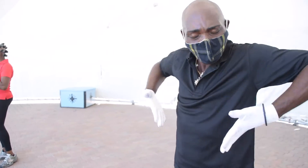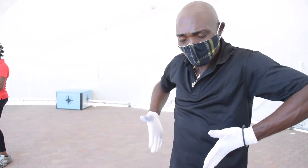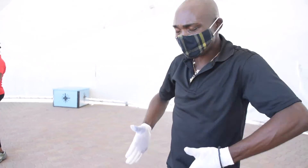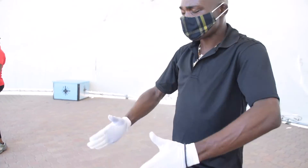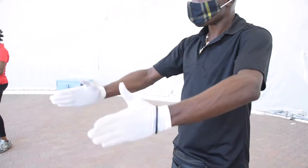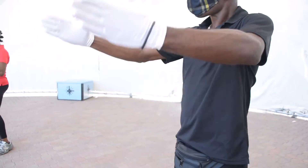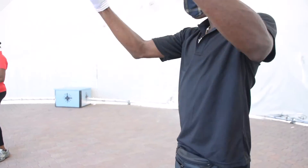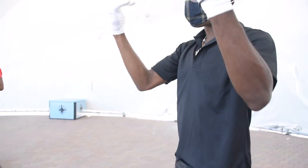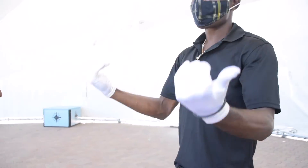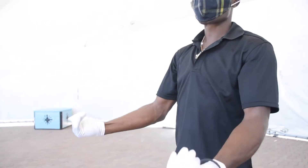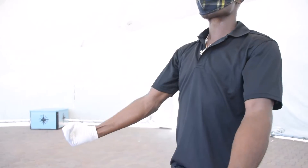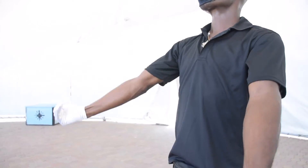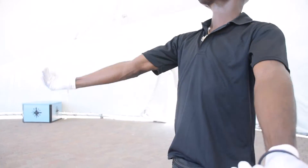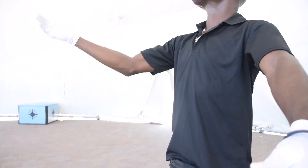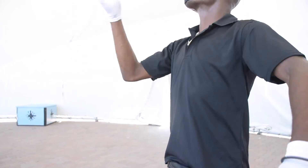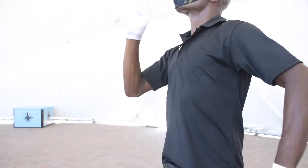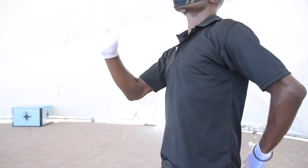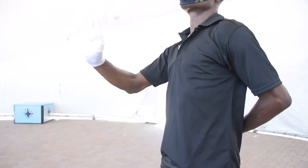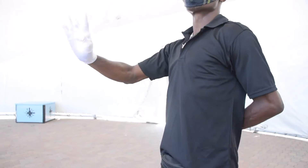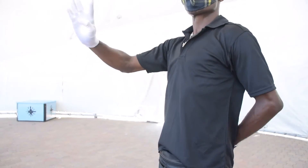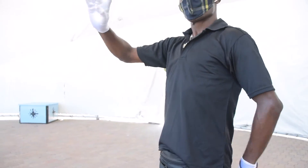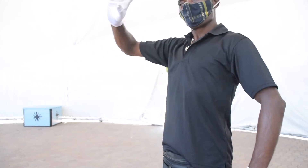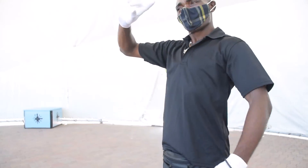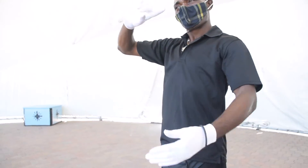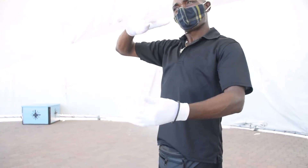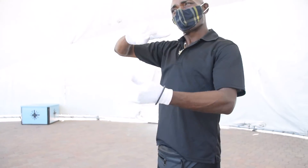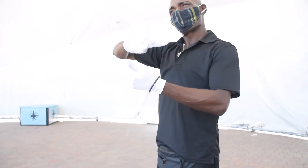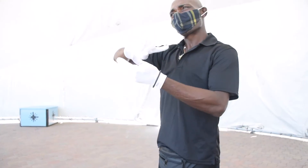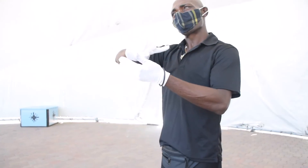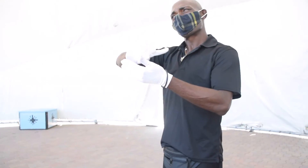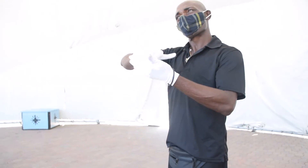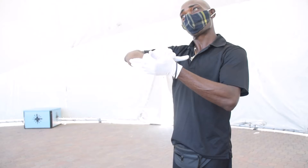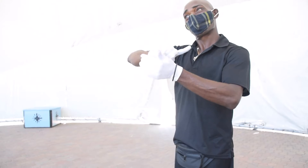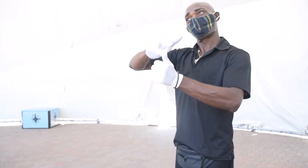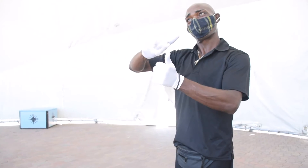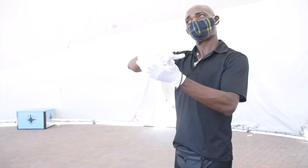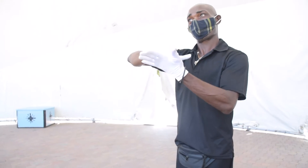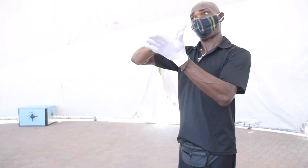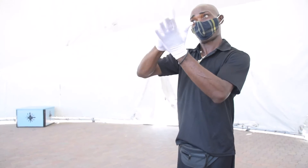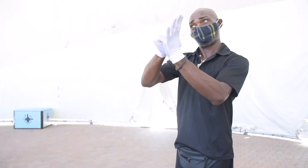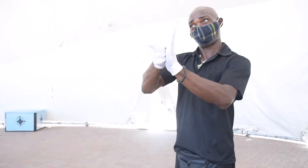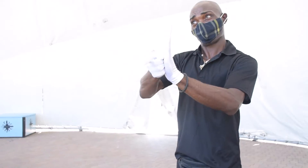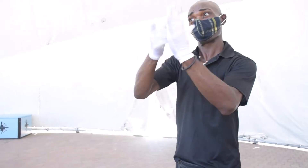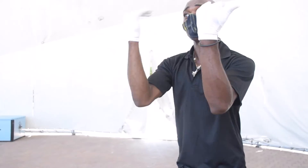Let there be be my moment now.